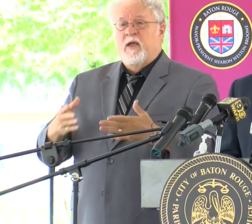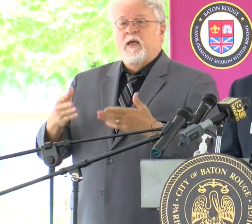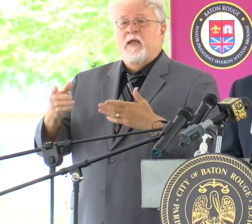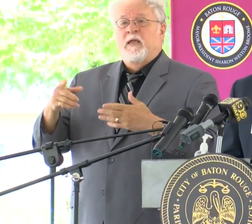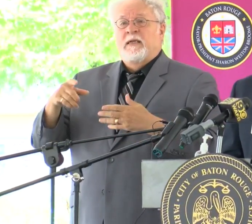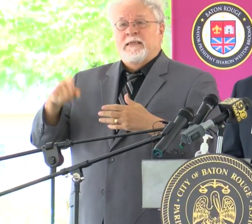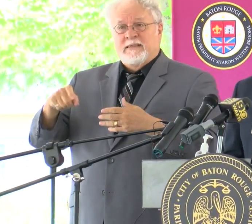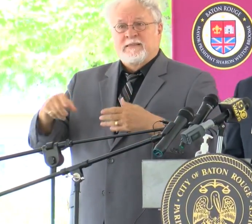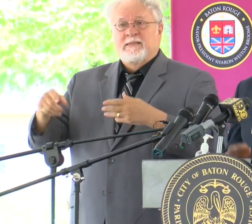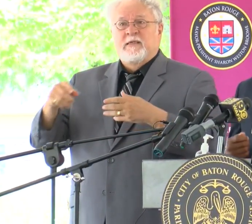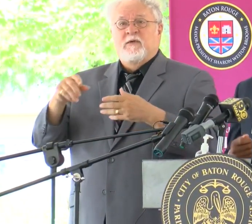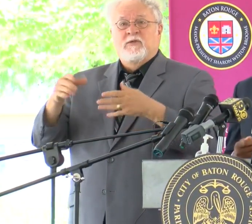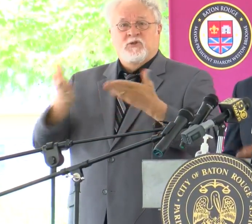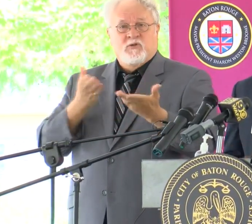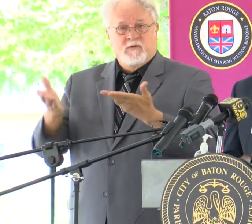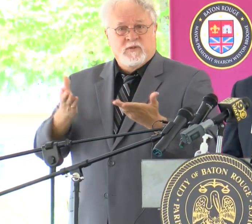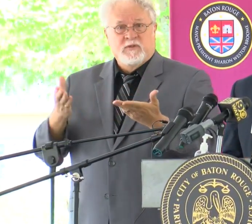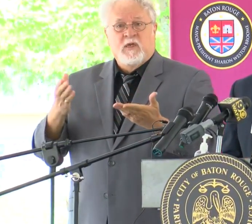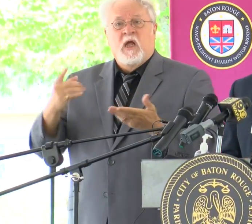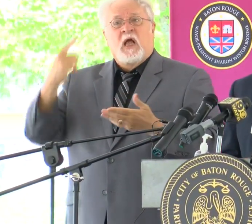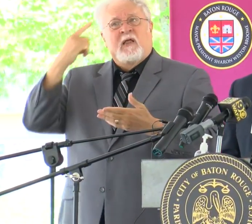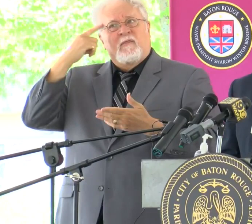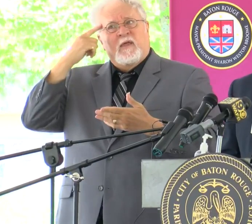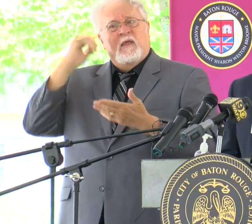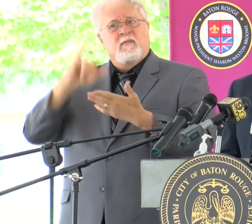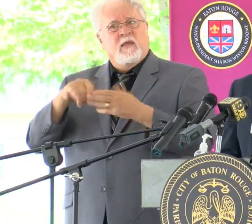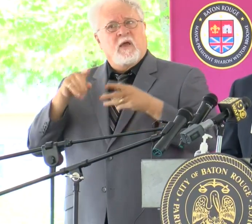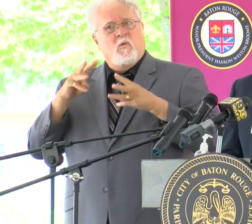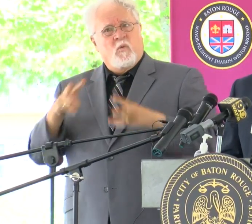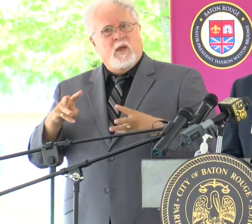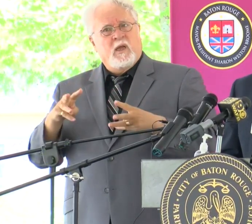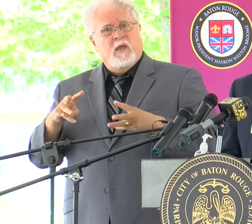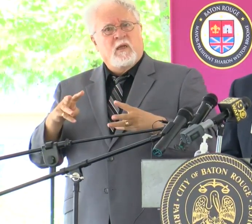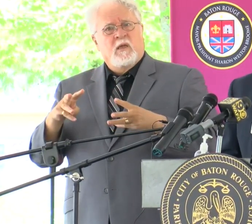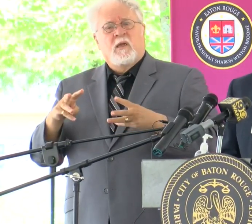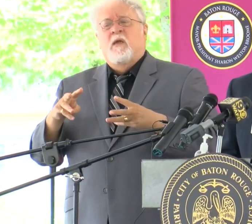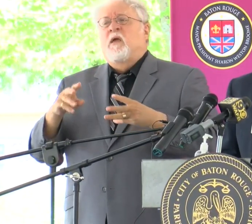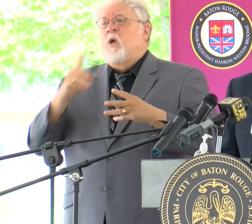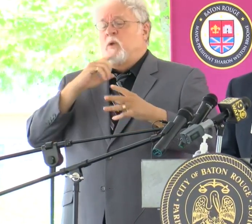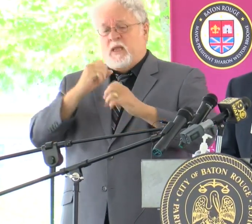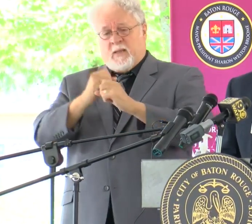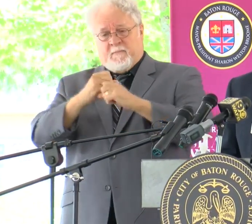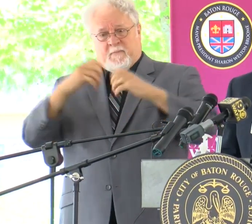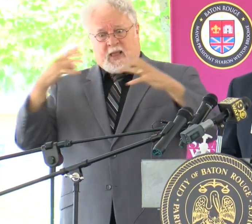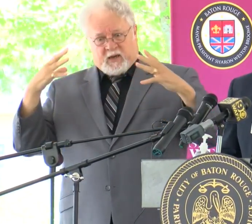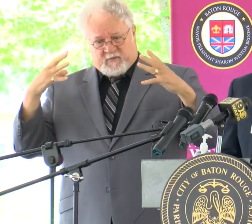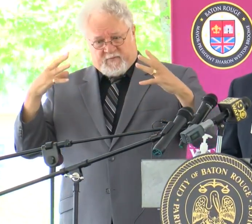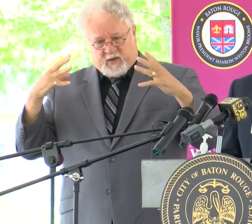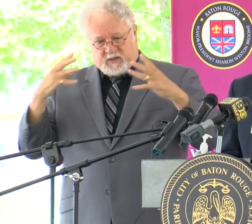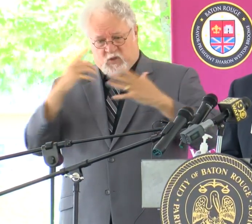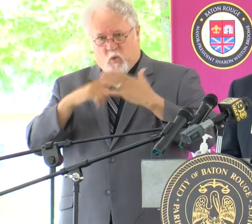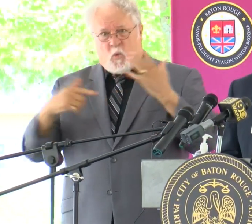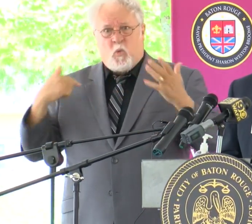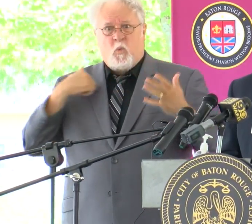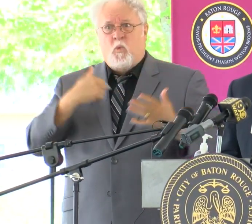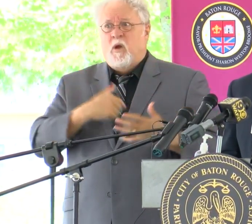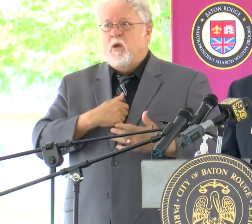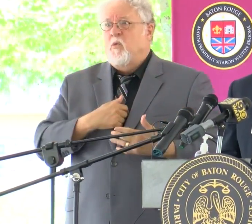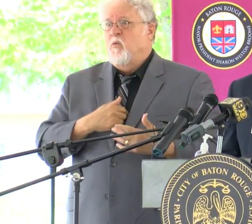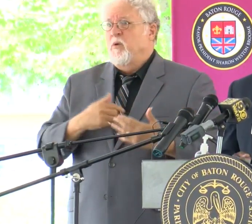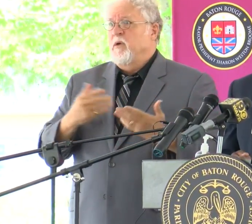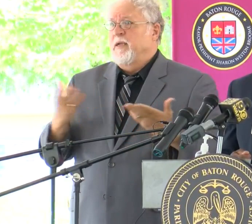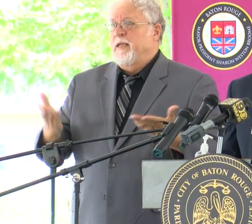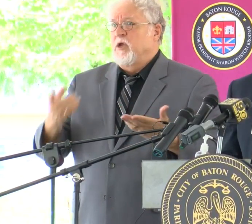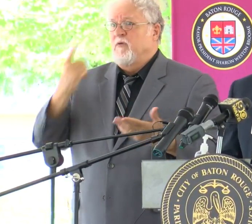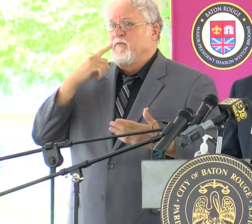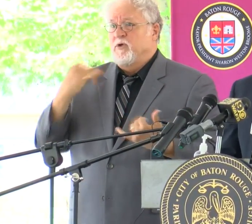resources. So when you think of it in that light, it only magnifies what we're here today